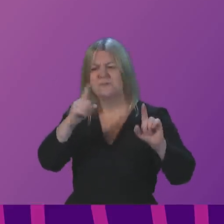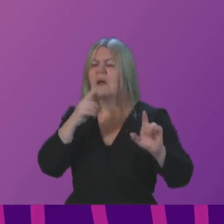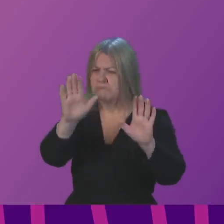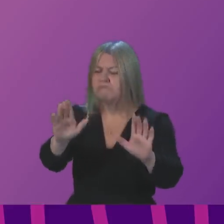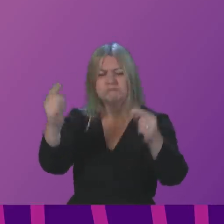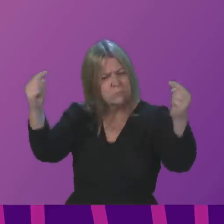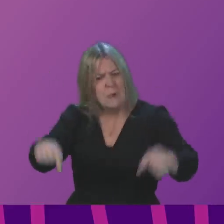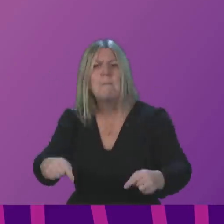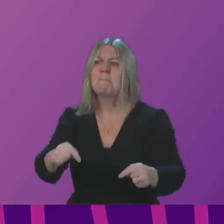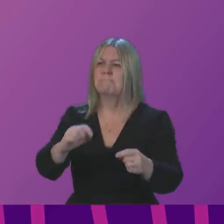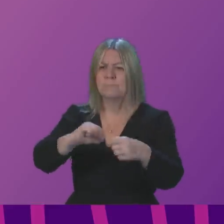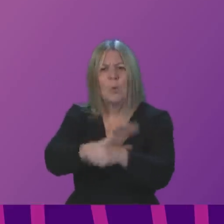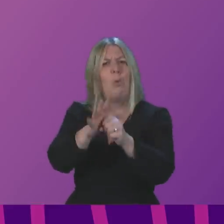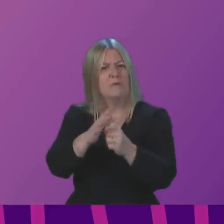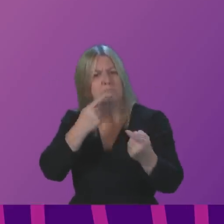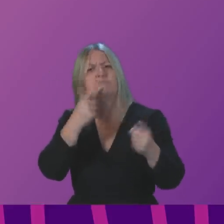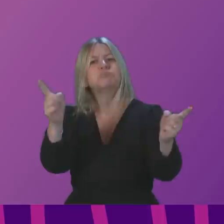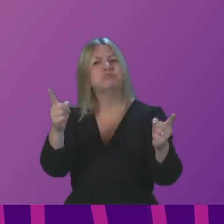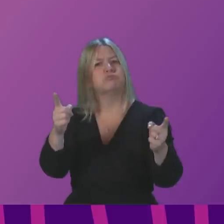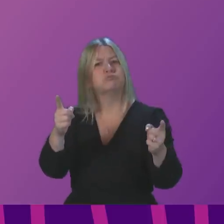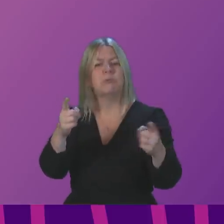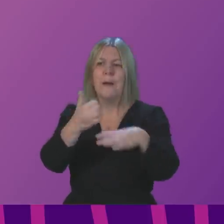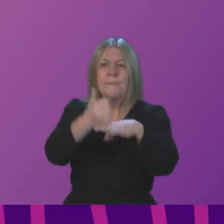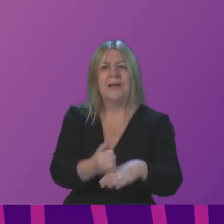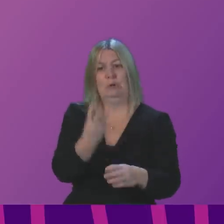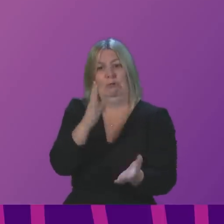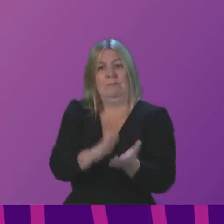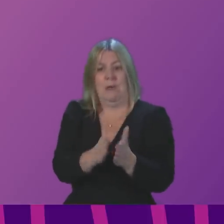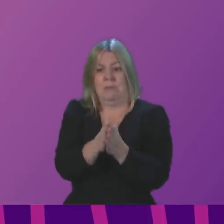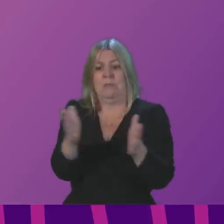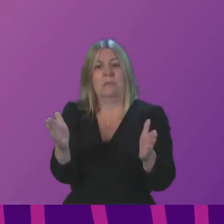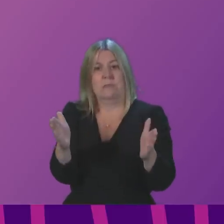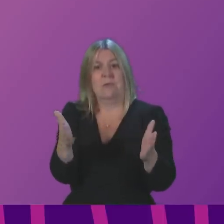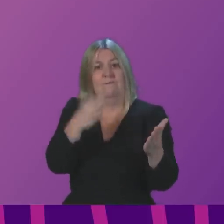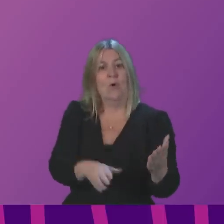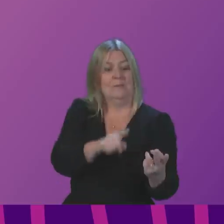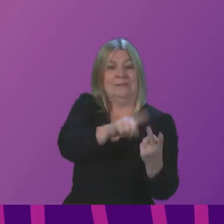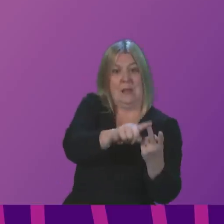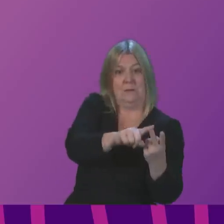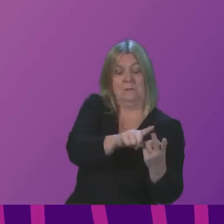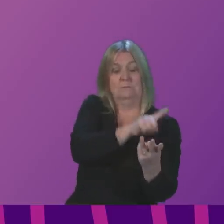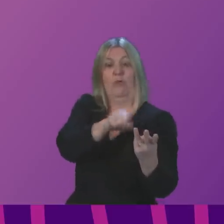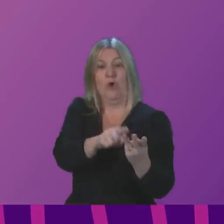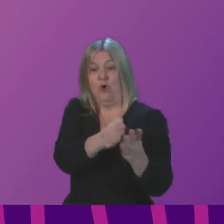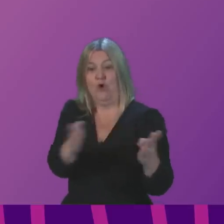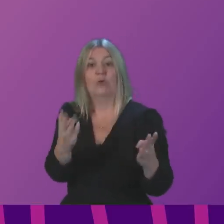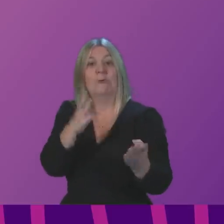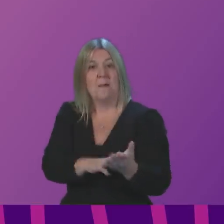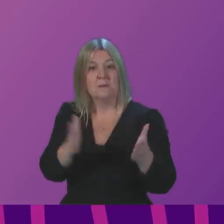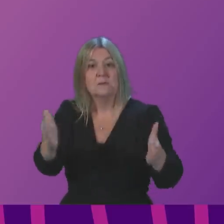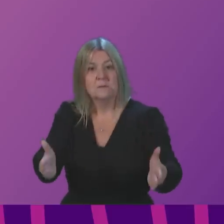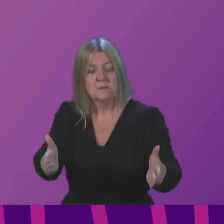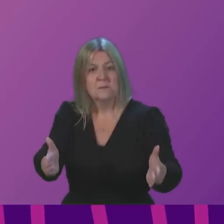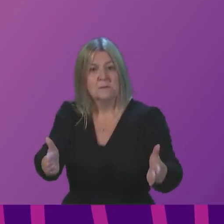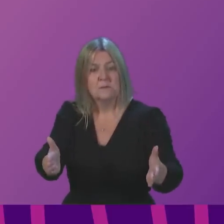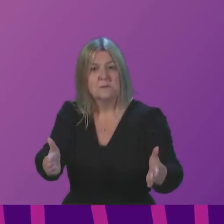based on the new three-month timescale. Now, she's now speaking about clinical processes and procedures, yet her words at the time